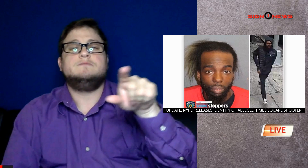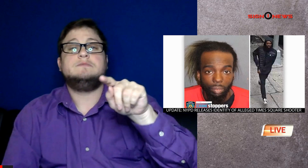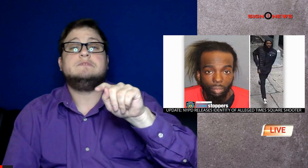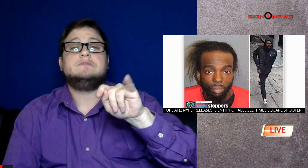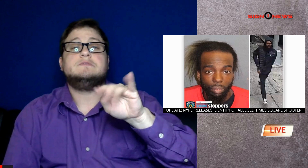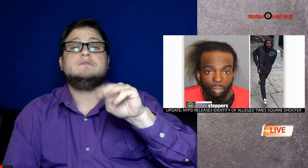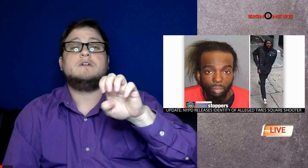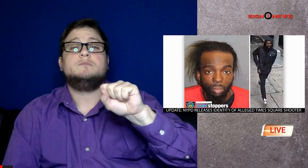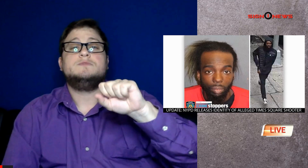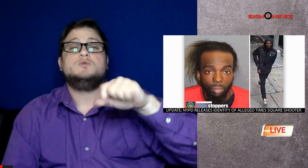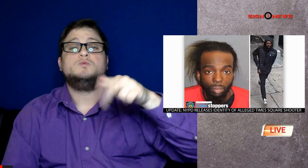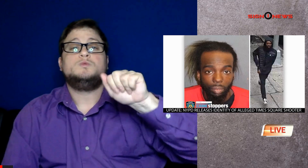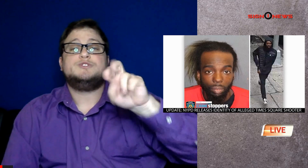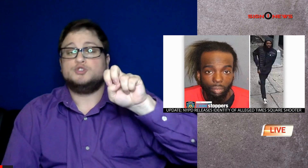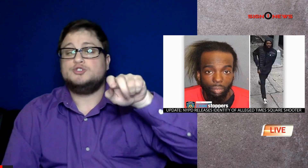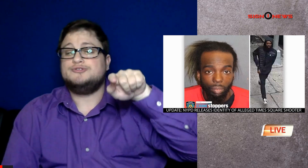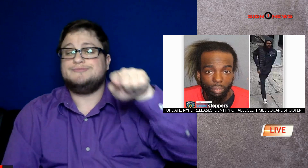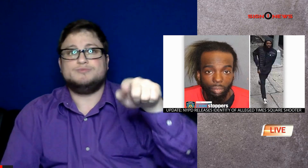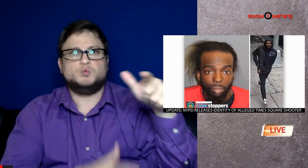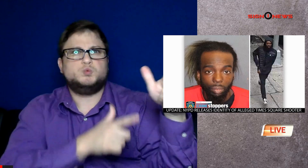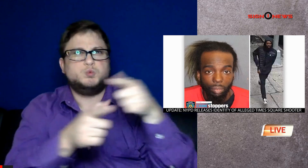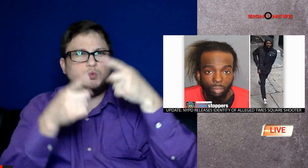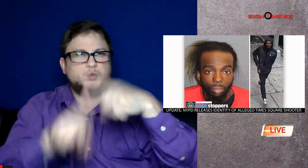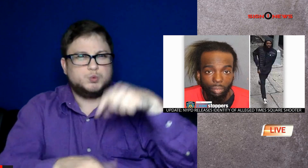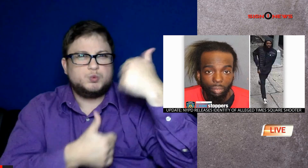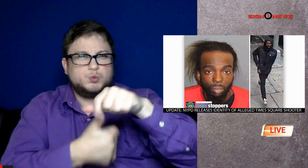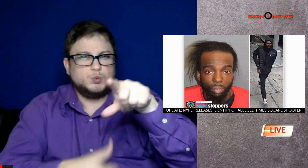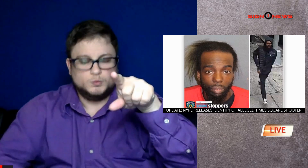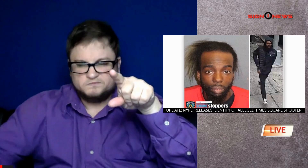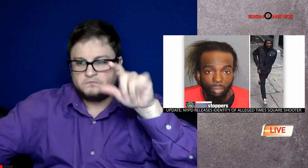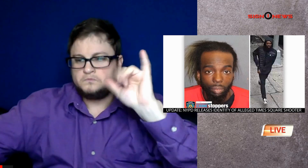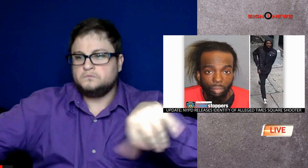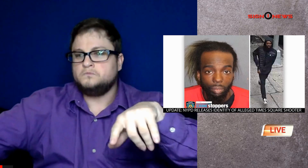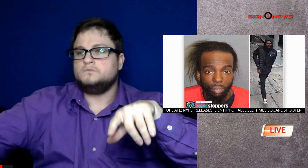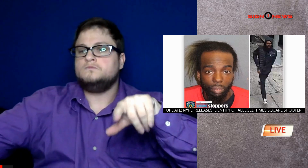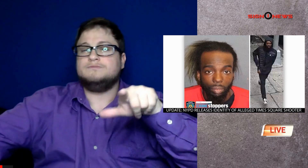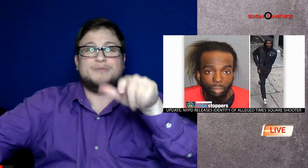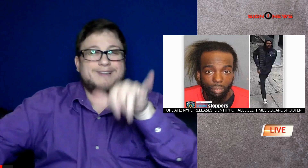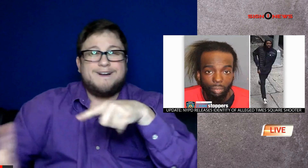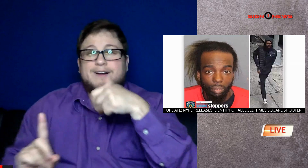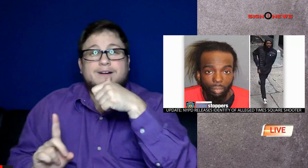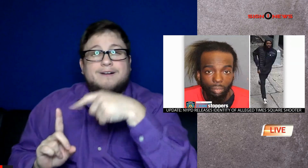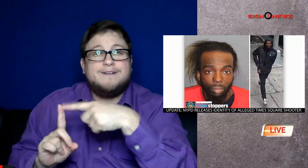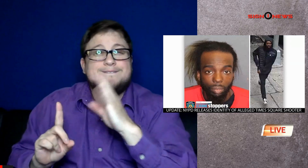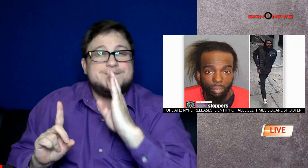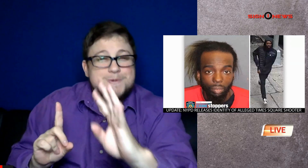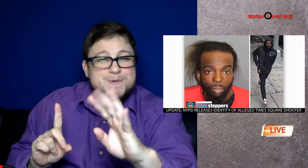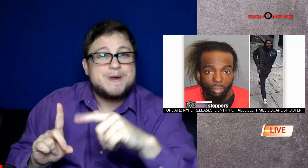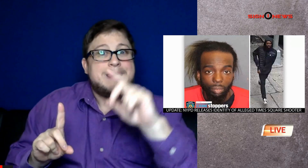we have an update to the story we brought you earlier this week regarding the shooting in Times Square